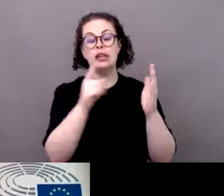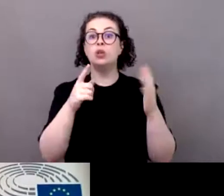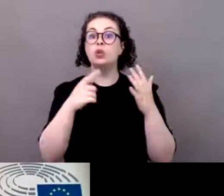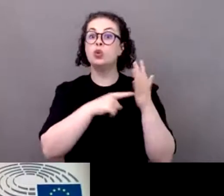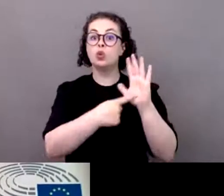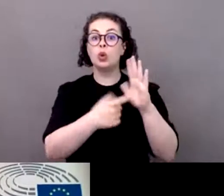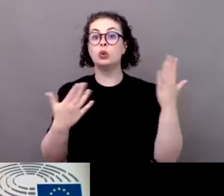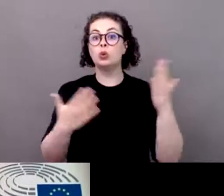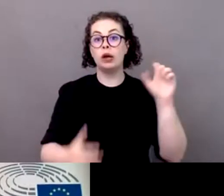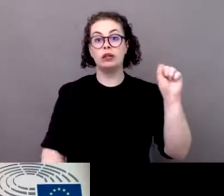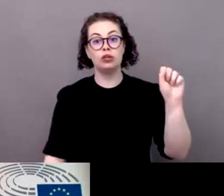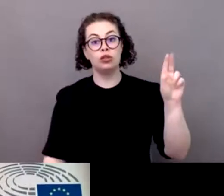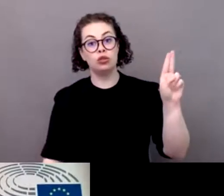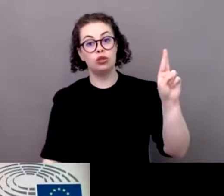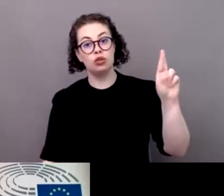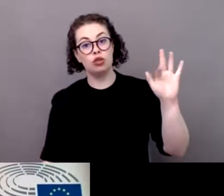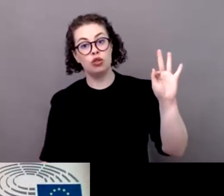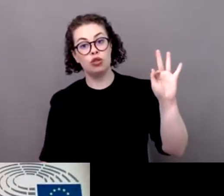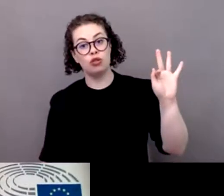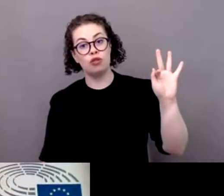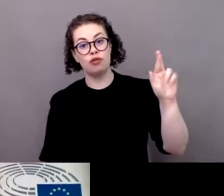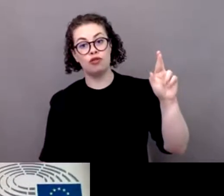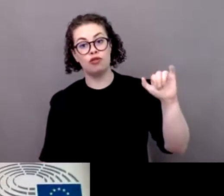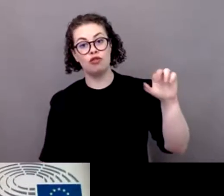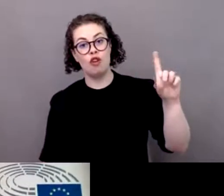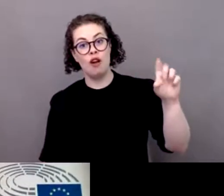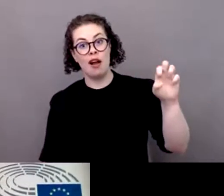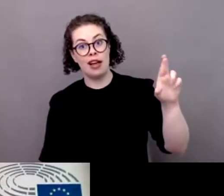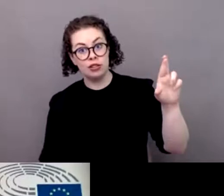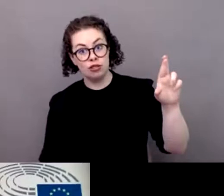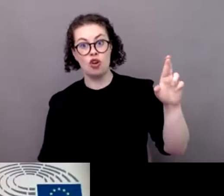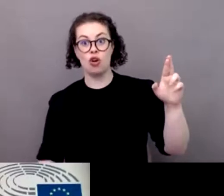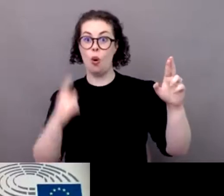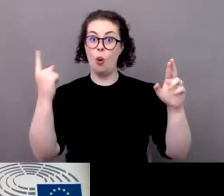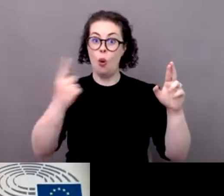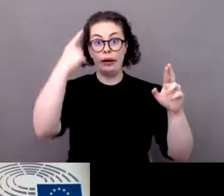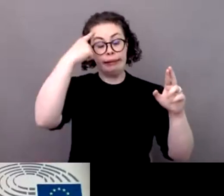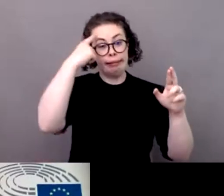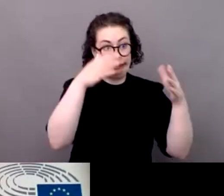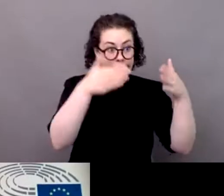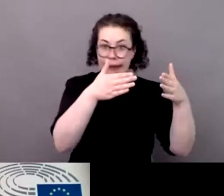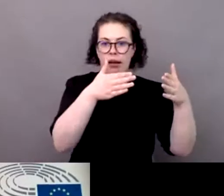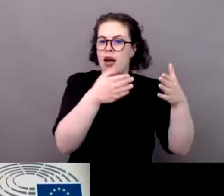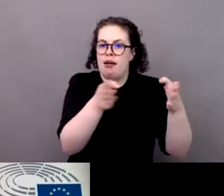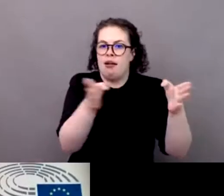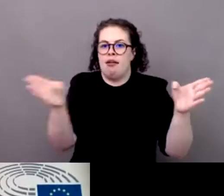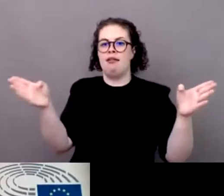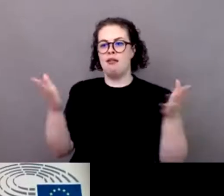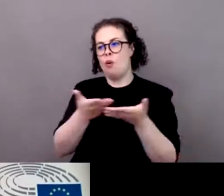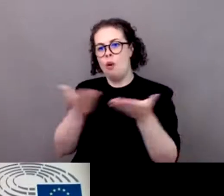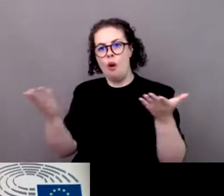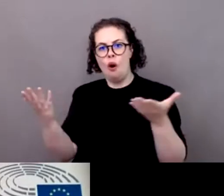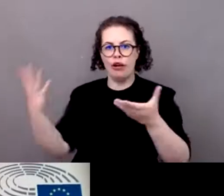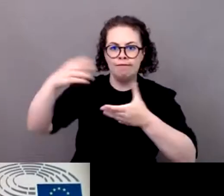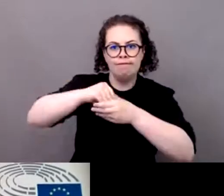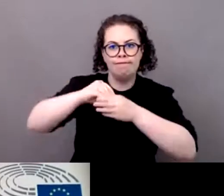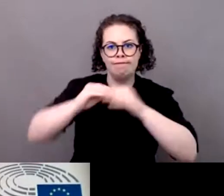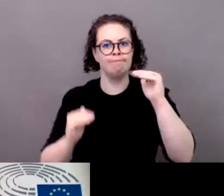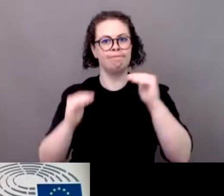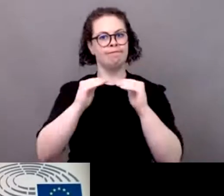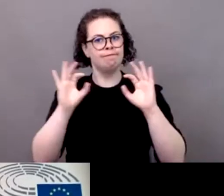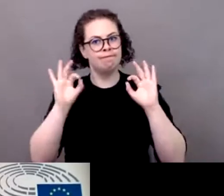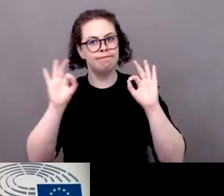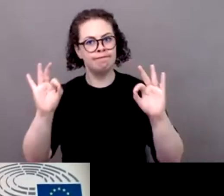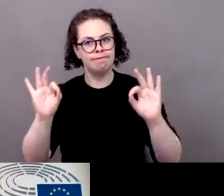having actually with uh you know the linking between social and inclusiveness and i would like to congratulate you for that i would also like to you know begin by